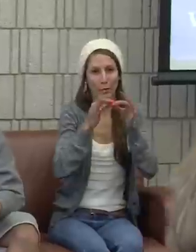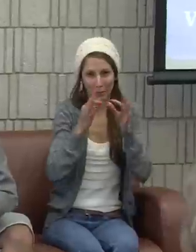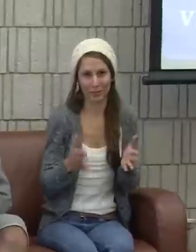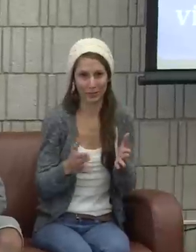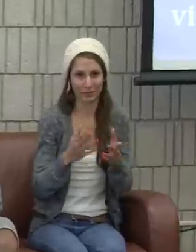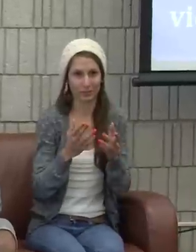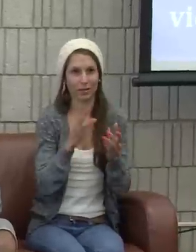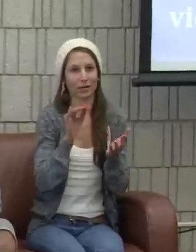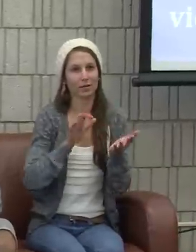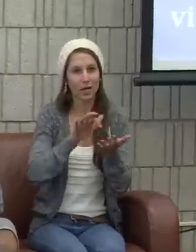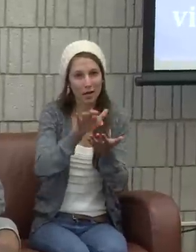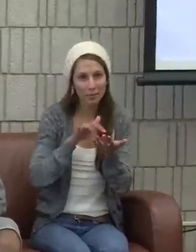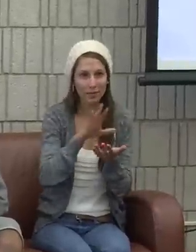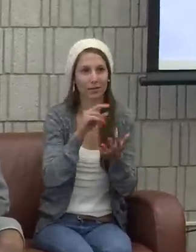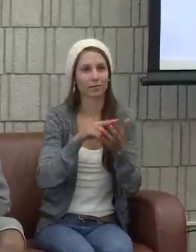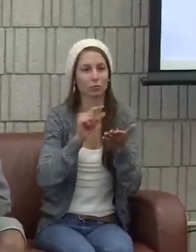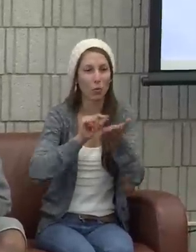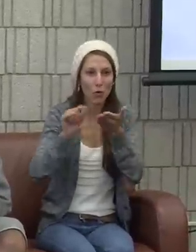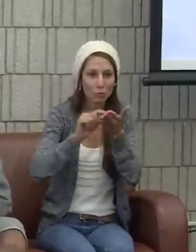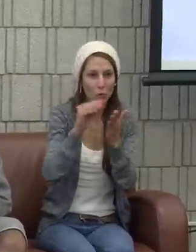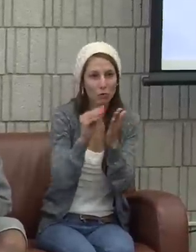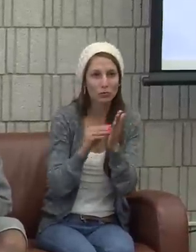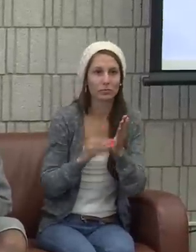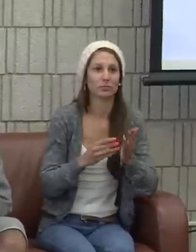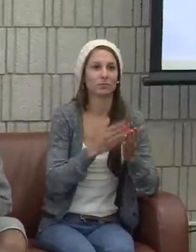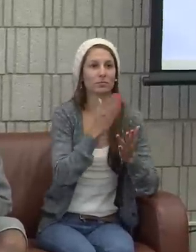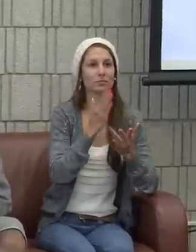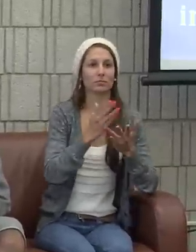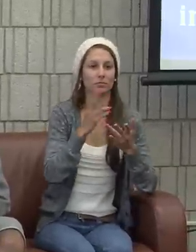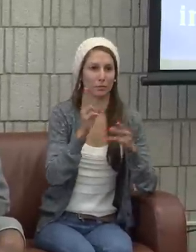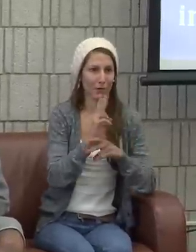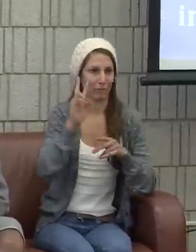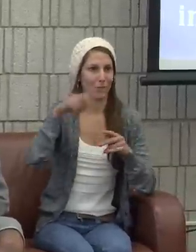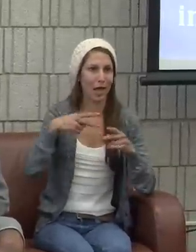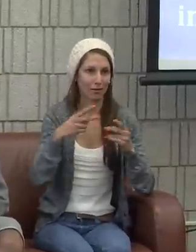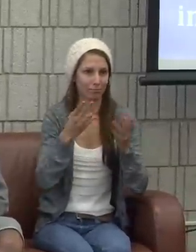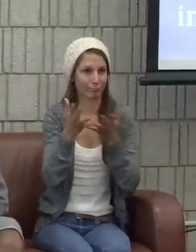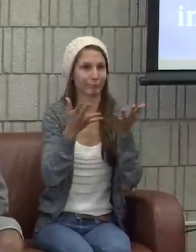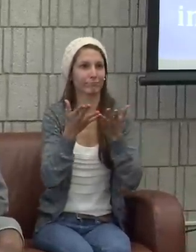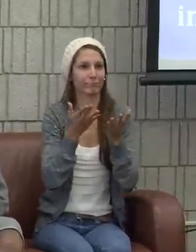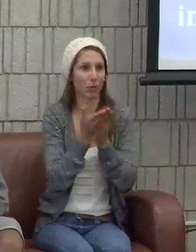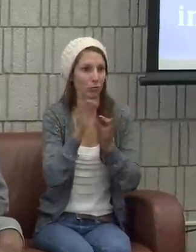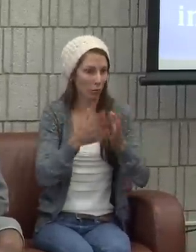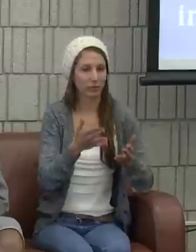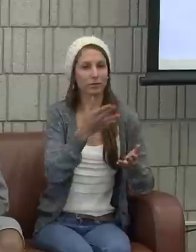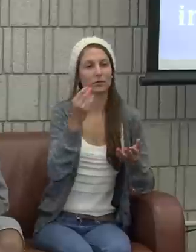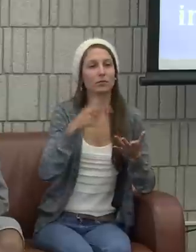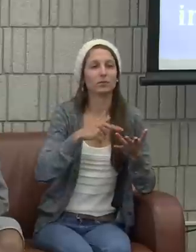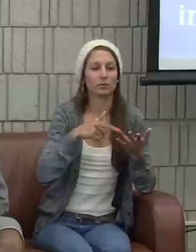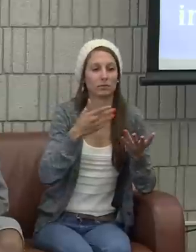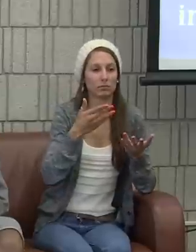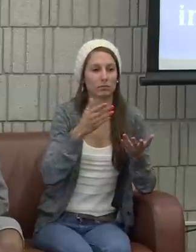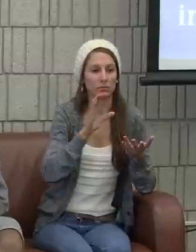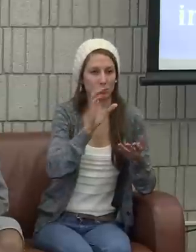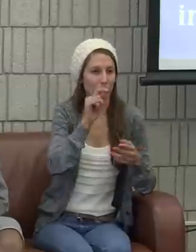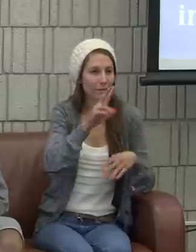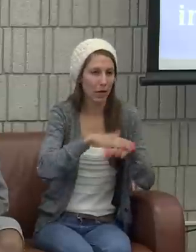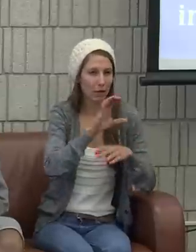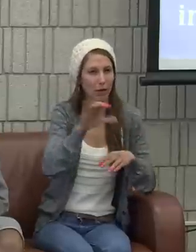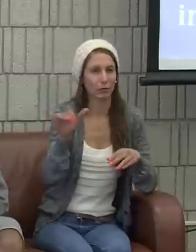Most of time, I use interpreters, and note takers, as well as cPrint, and I use a video phone to communicate with friends. I use